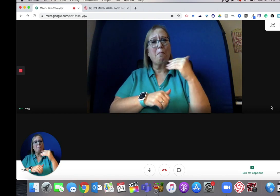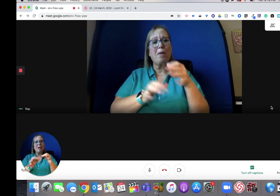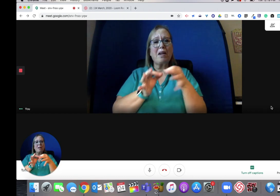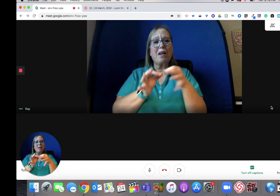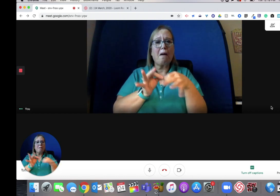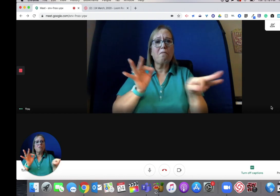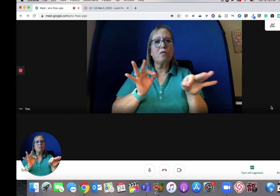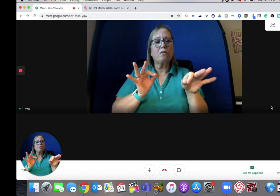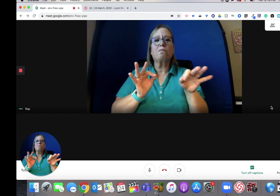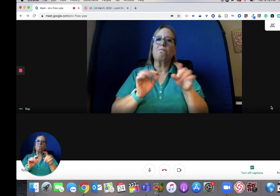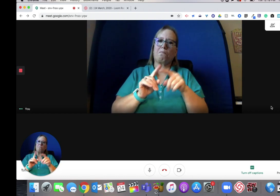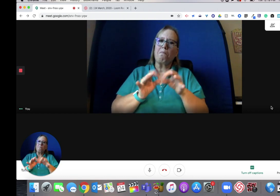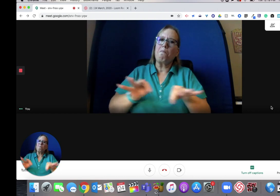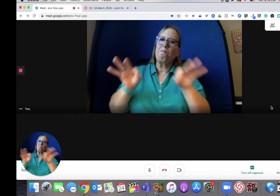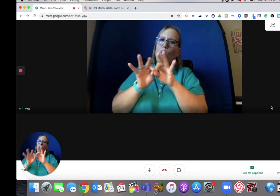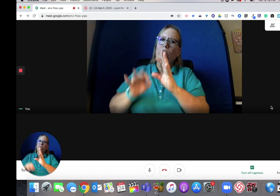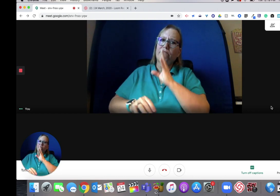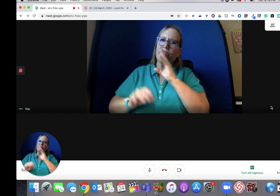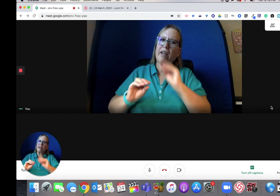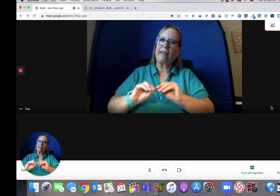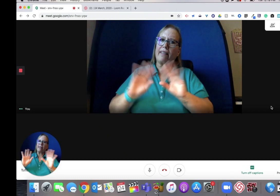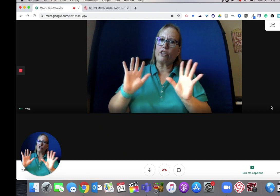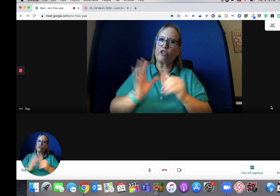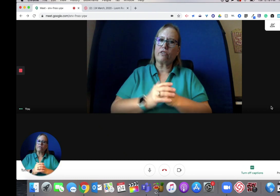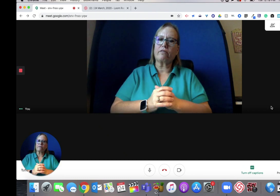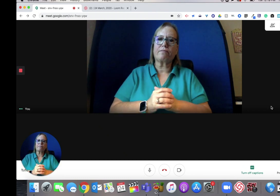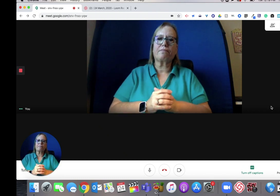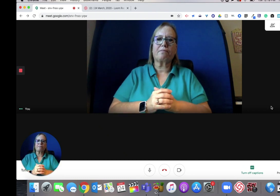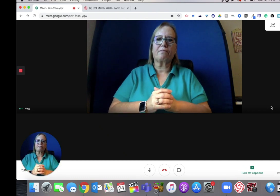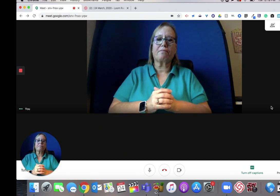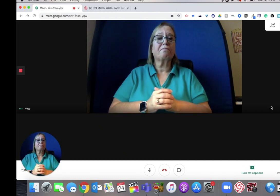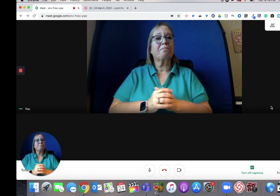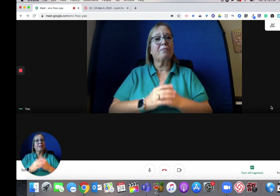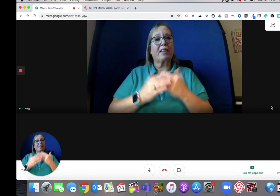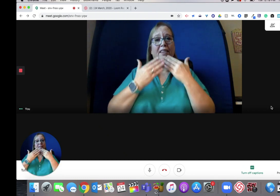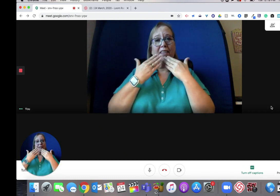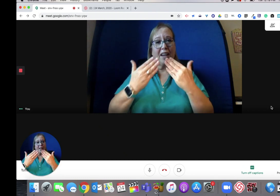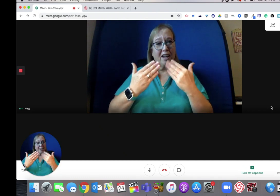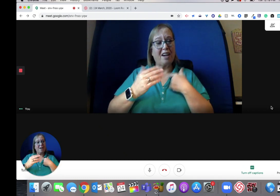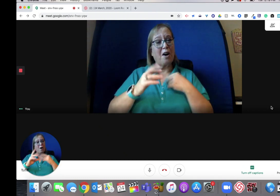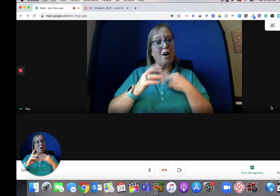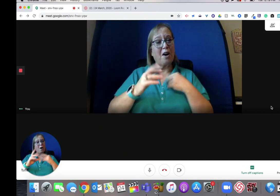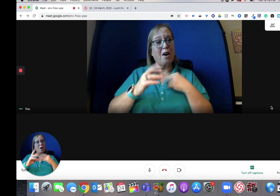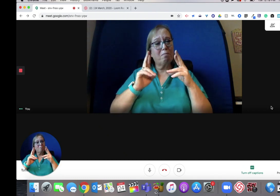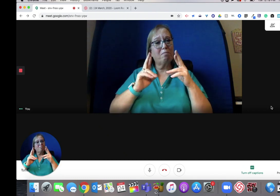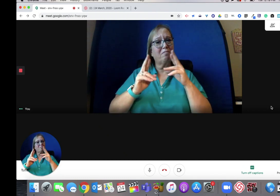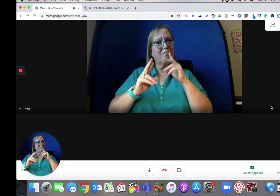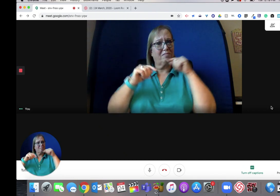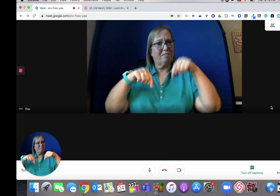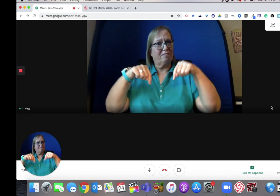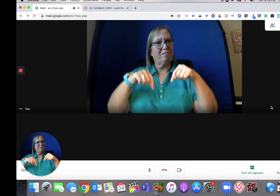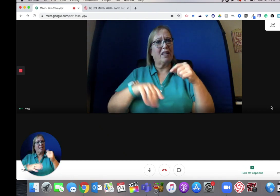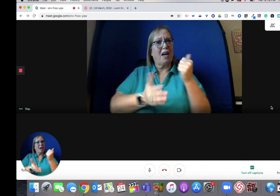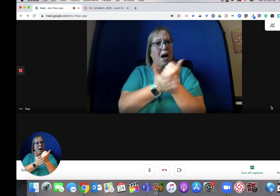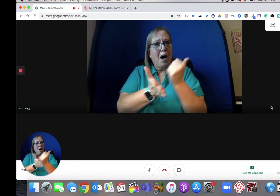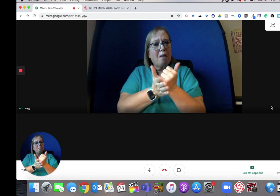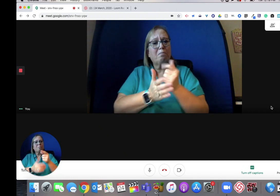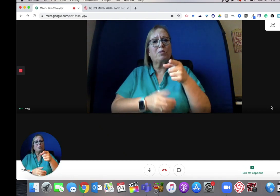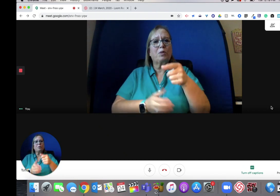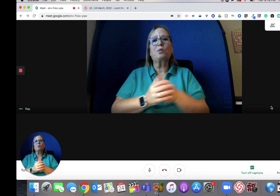This is amazing captioning software, but you have to speak clearly. Thank you. I hope this has